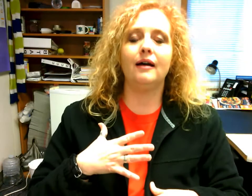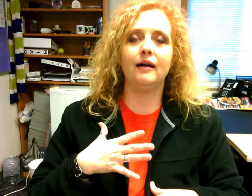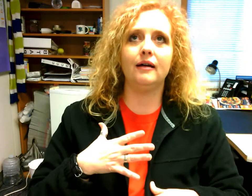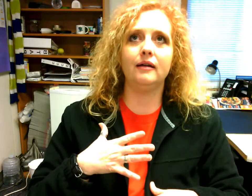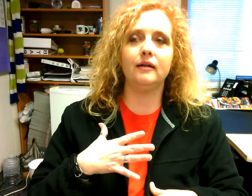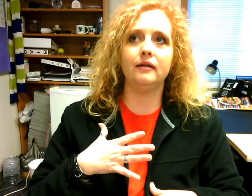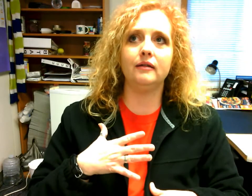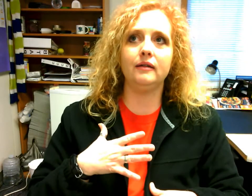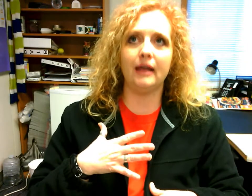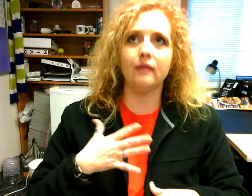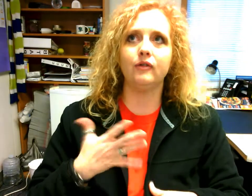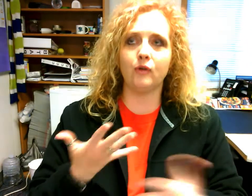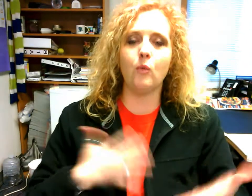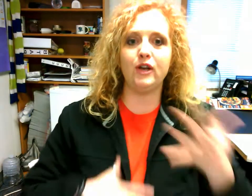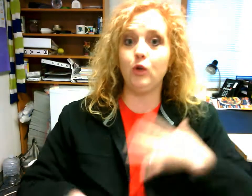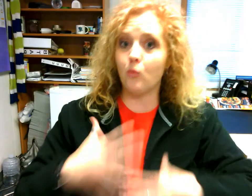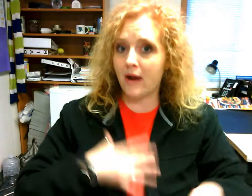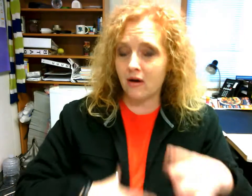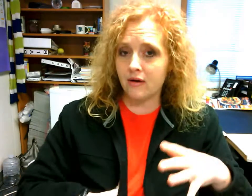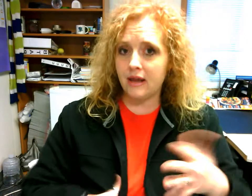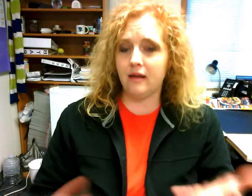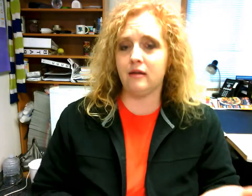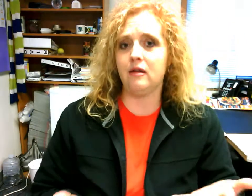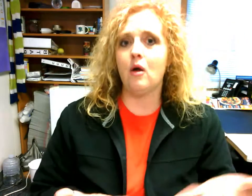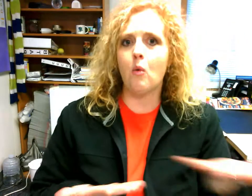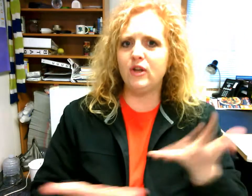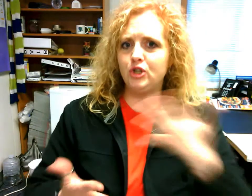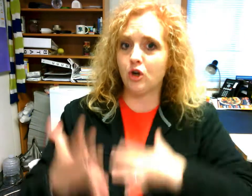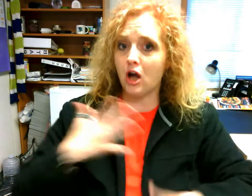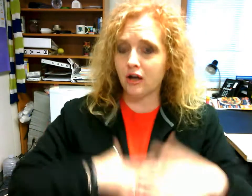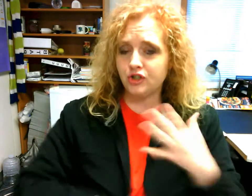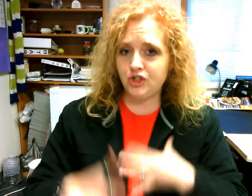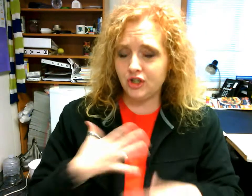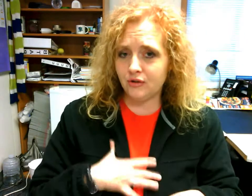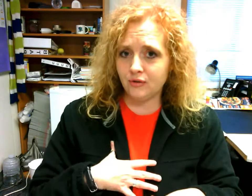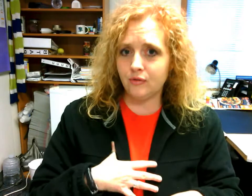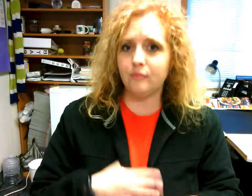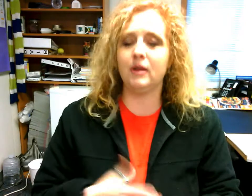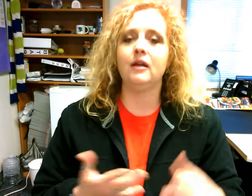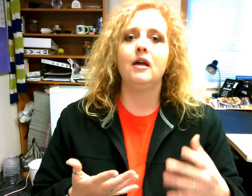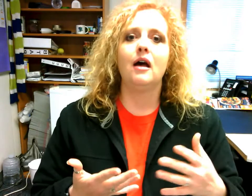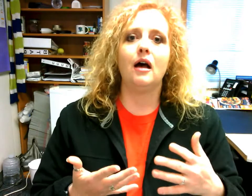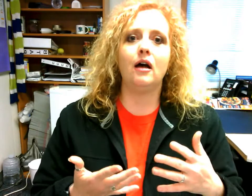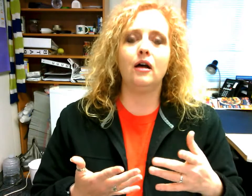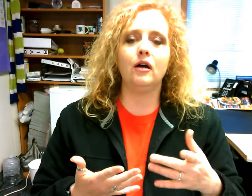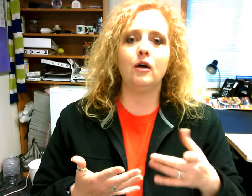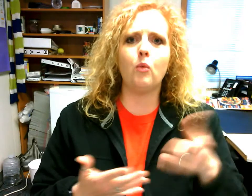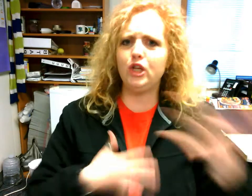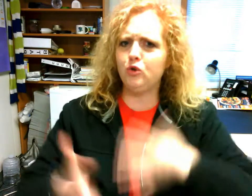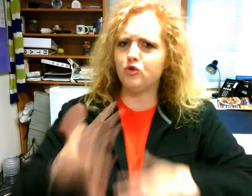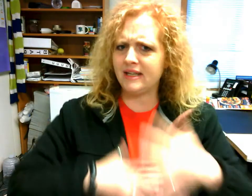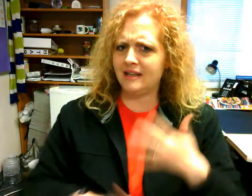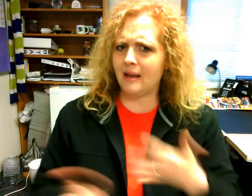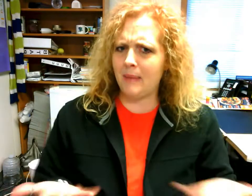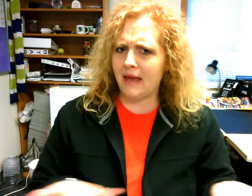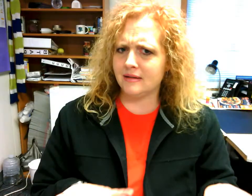uh yeah so what are you wearing what's your costume uh what are you dressed up as